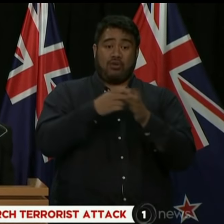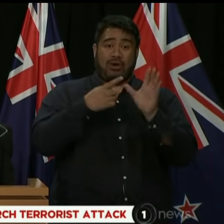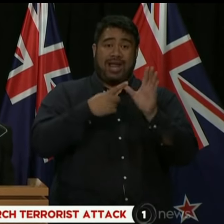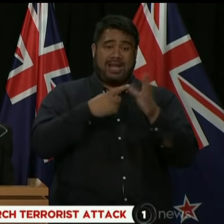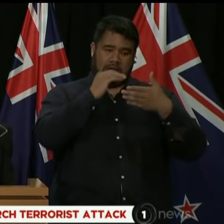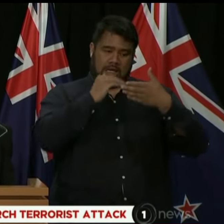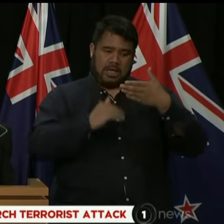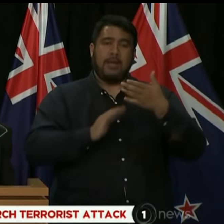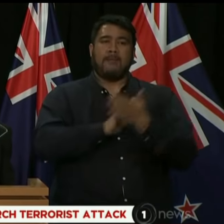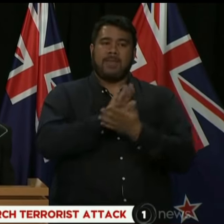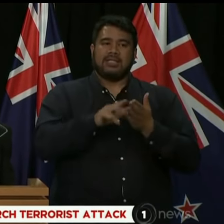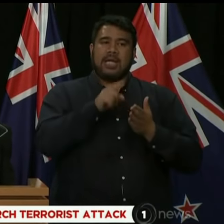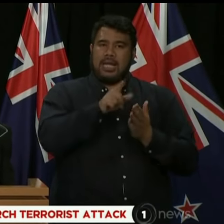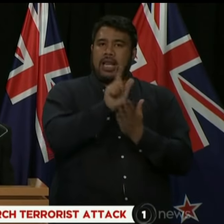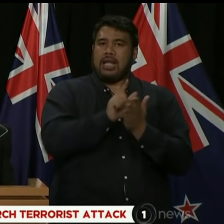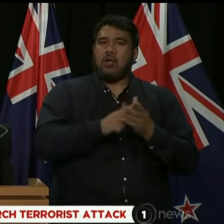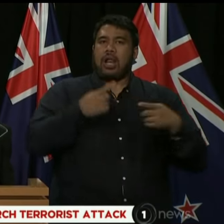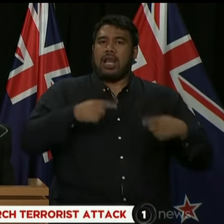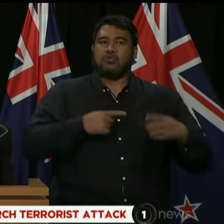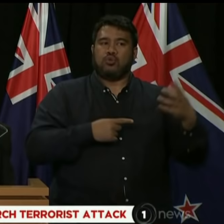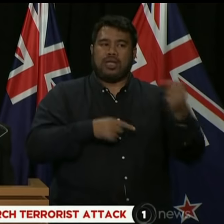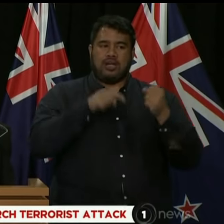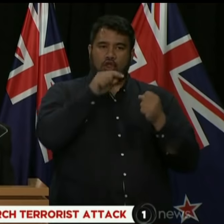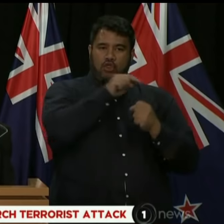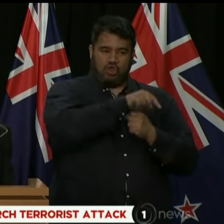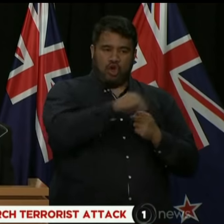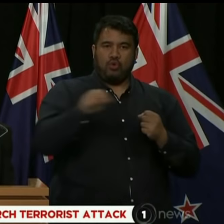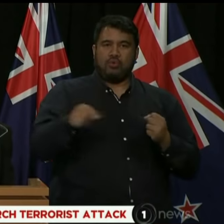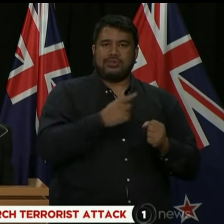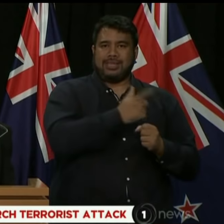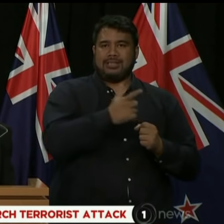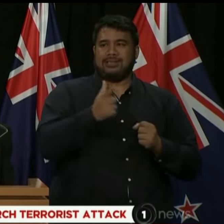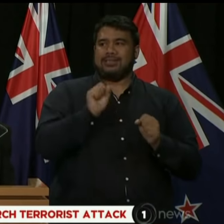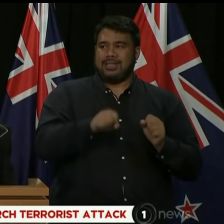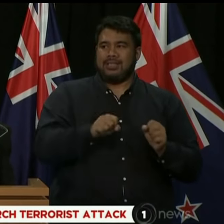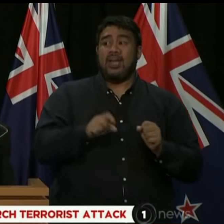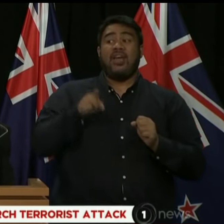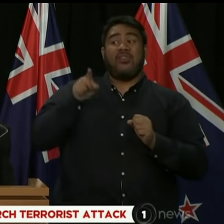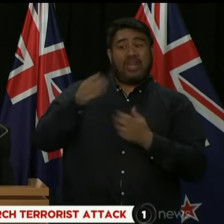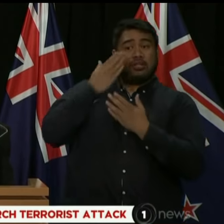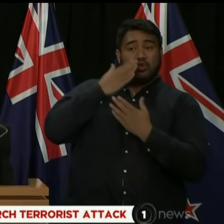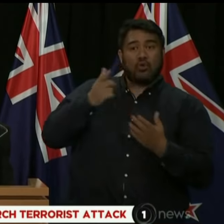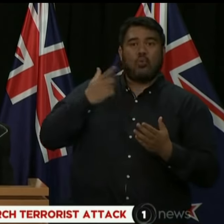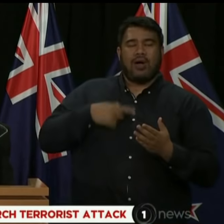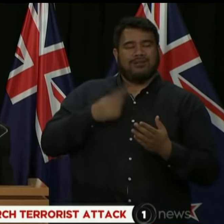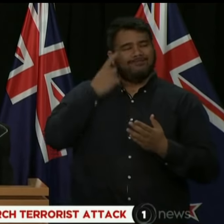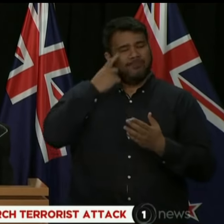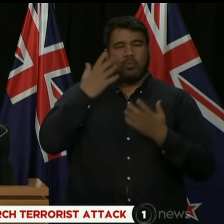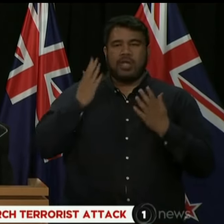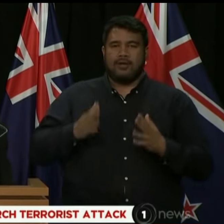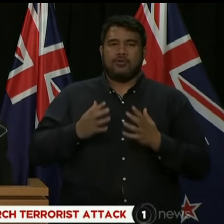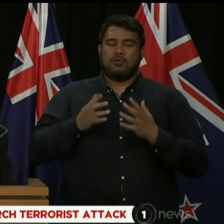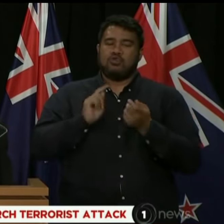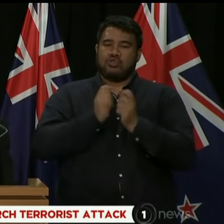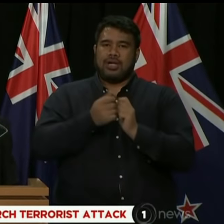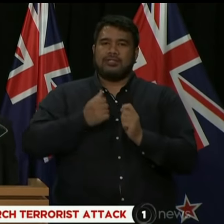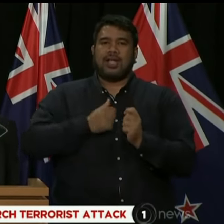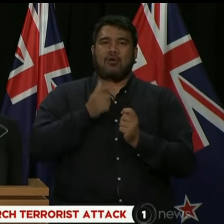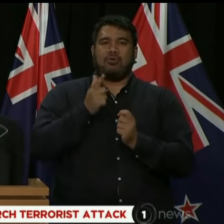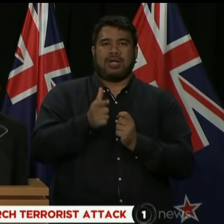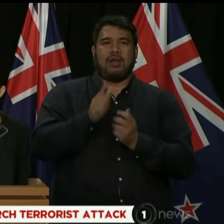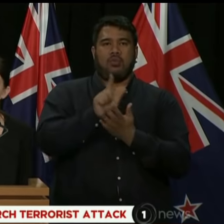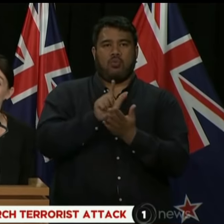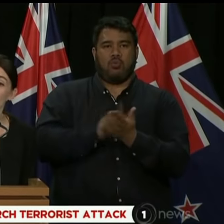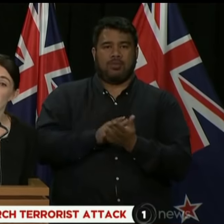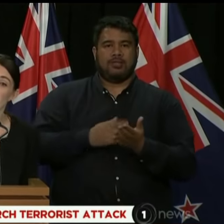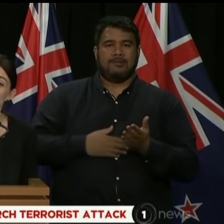able to legally acquire the guns that he held. That will give you an indication of why we need to change our gun laws. Can you tell us about this